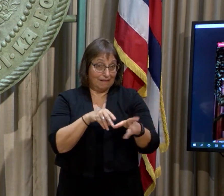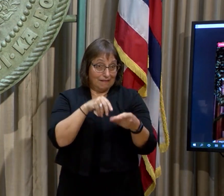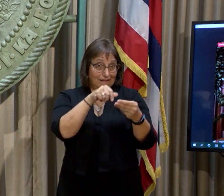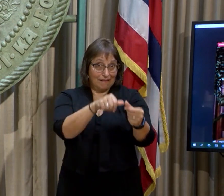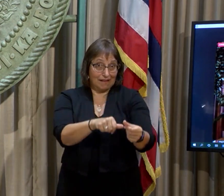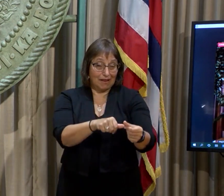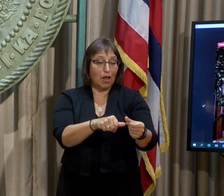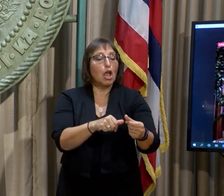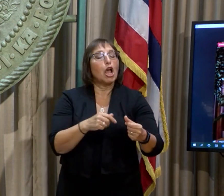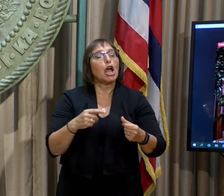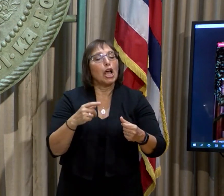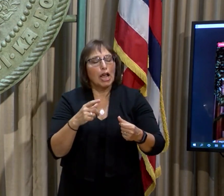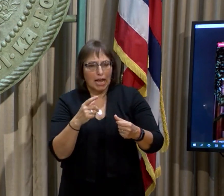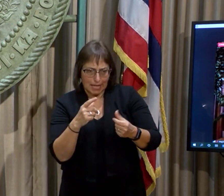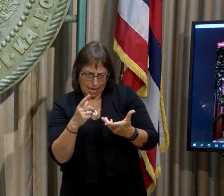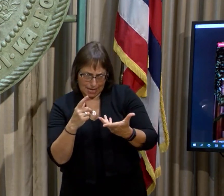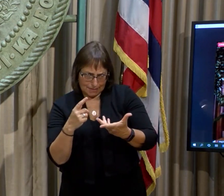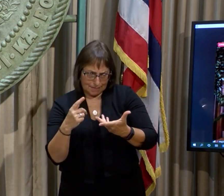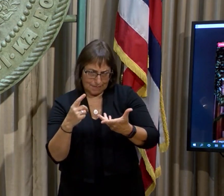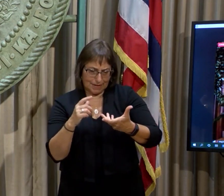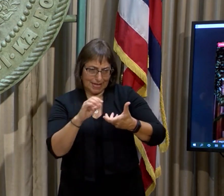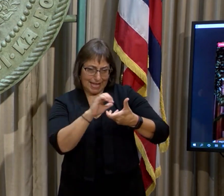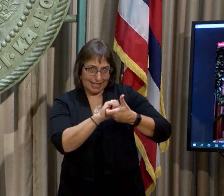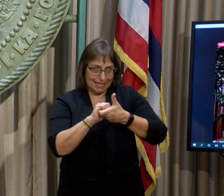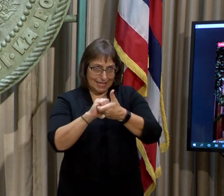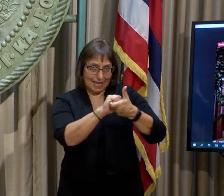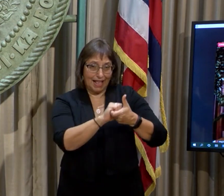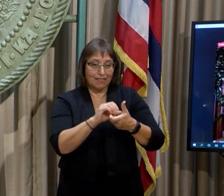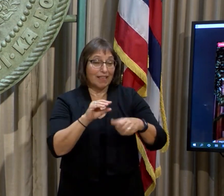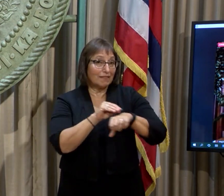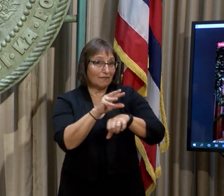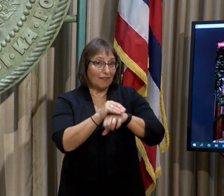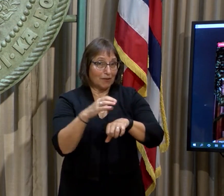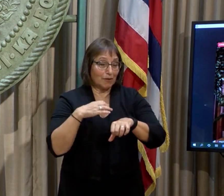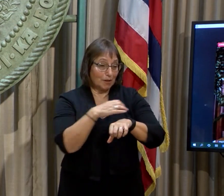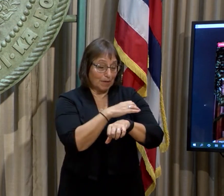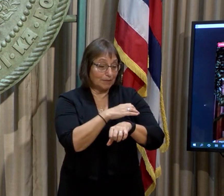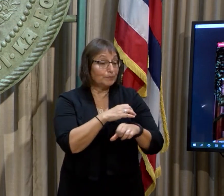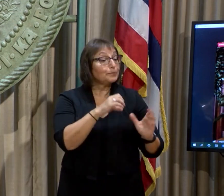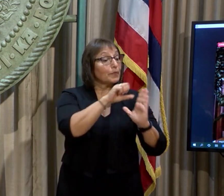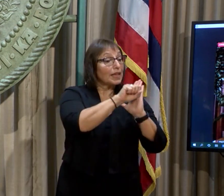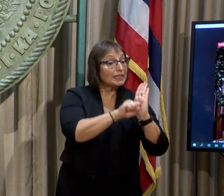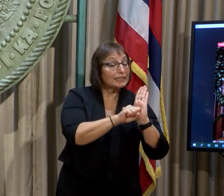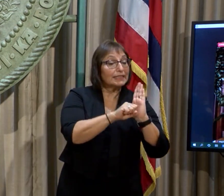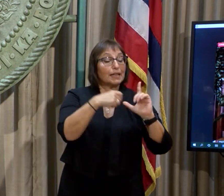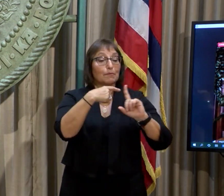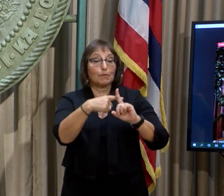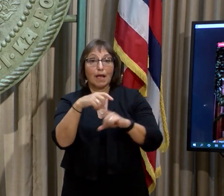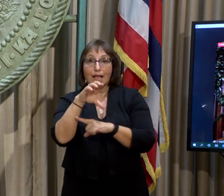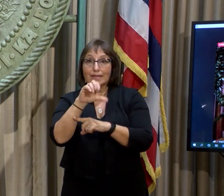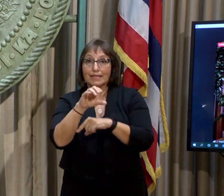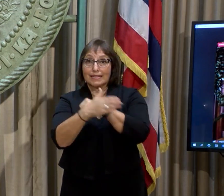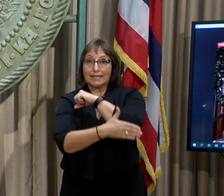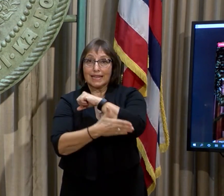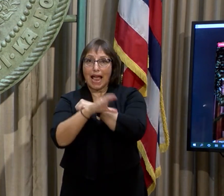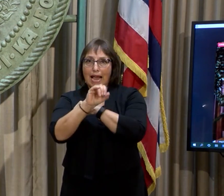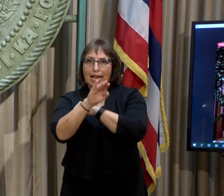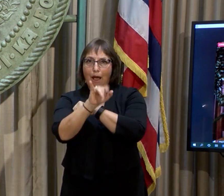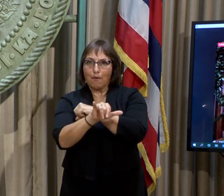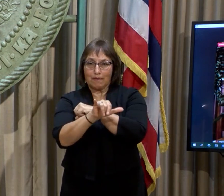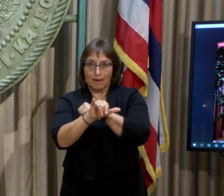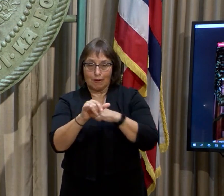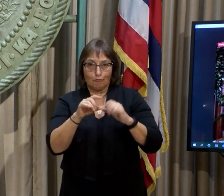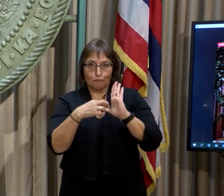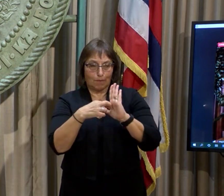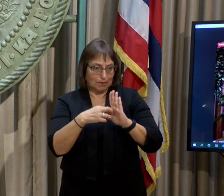with the advisory committee composed of equal numbers of state and county representatives. Each